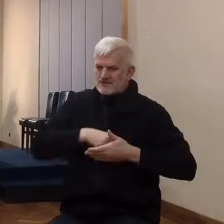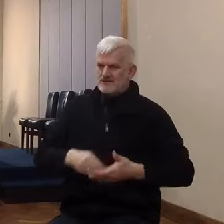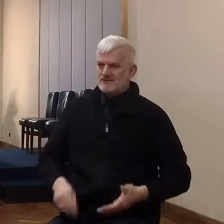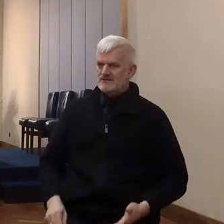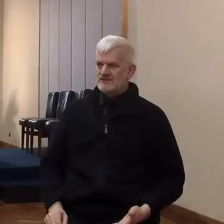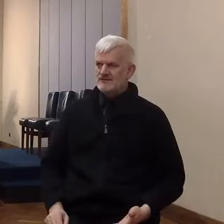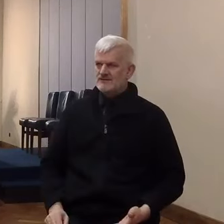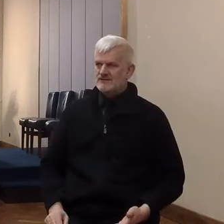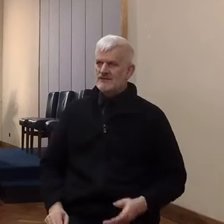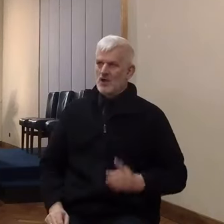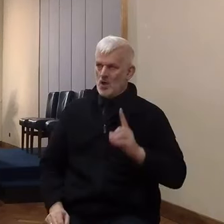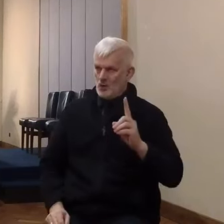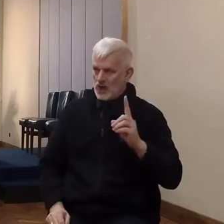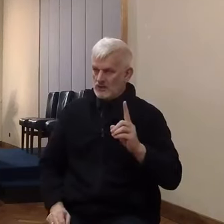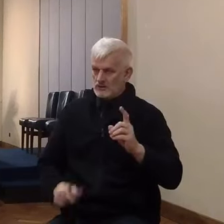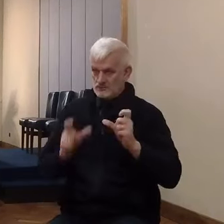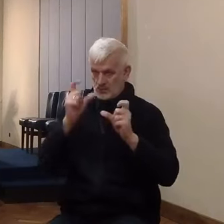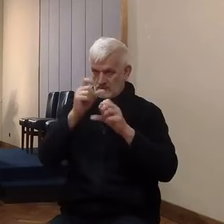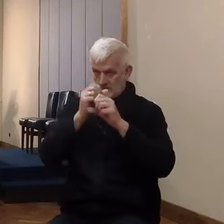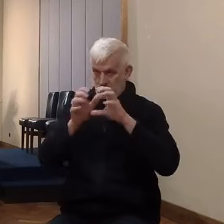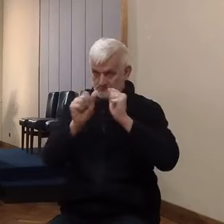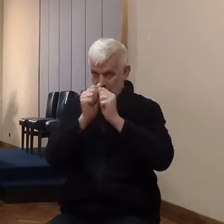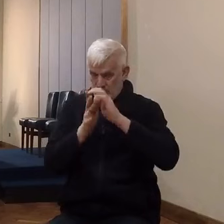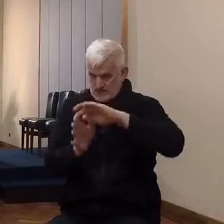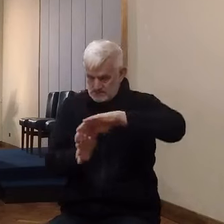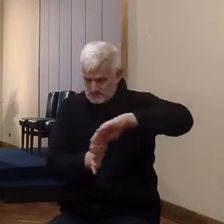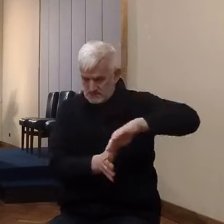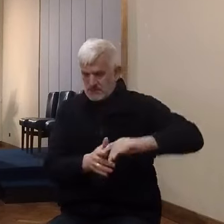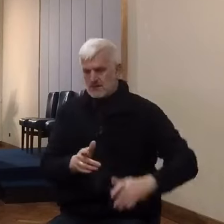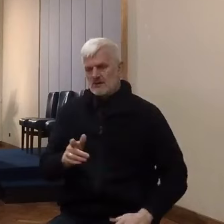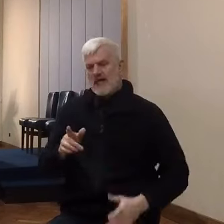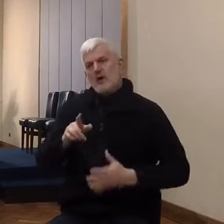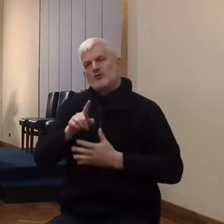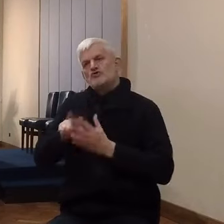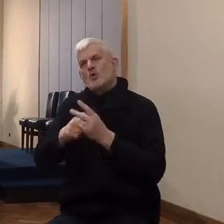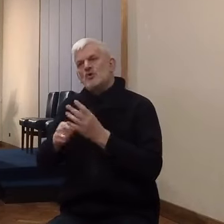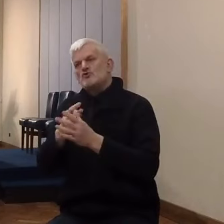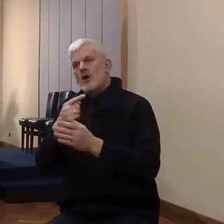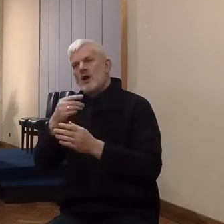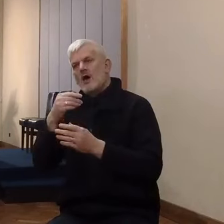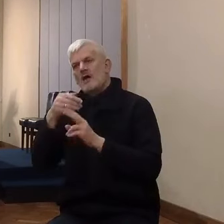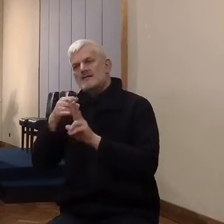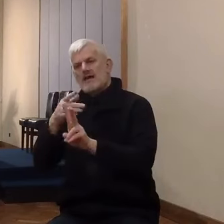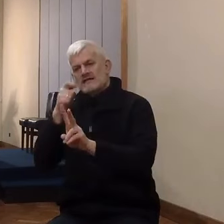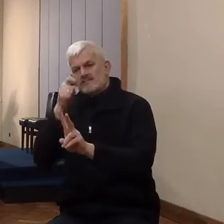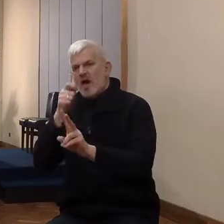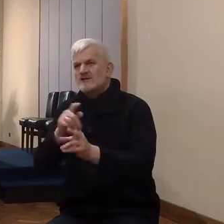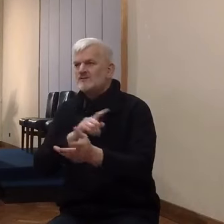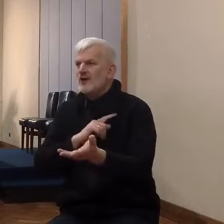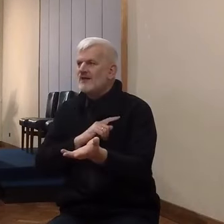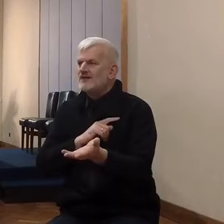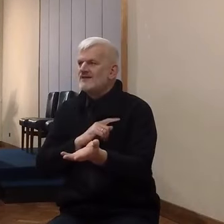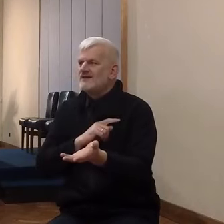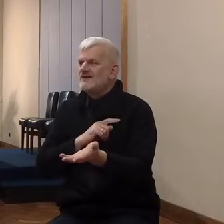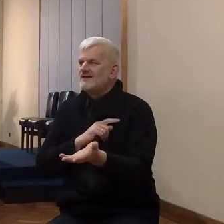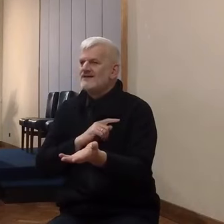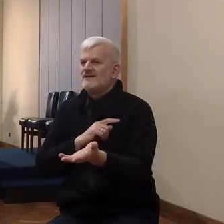Sending spies, and it was displeasing to the Lord, and Moses revealed just how much so in his